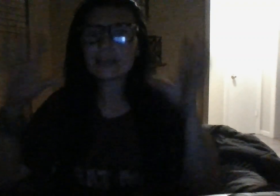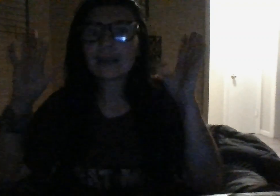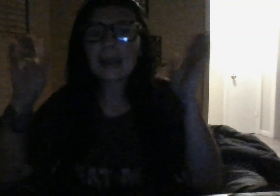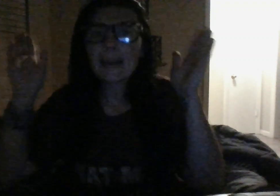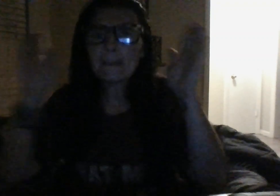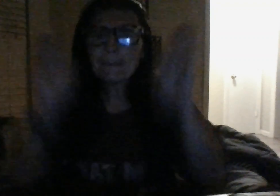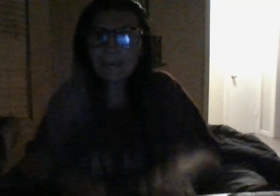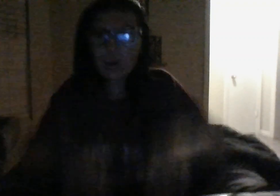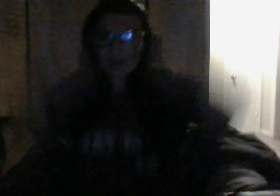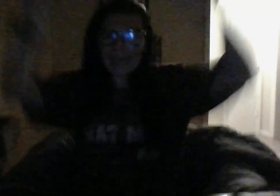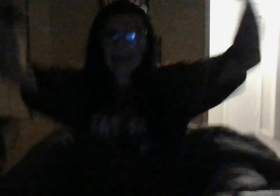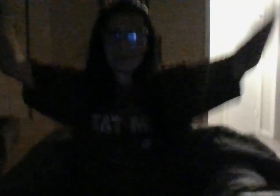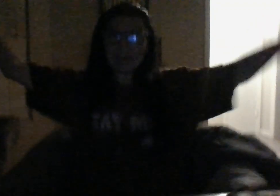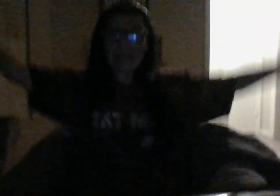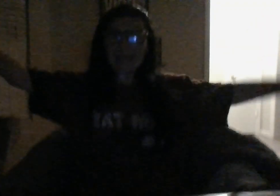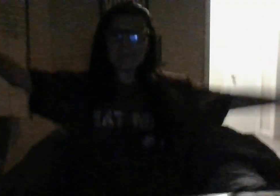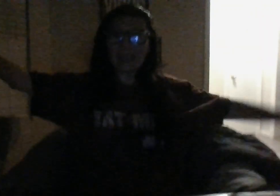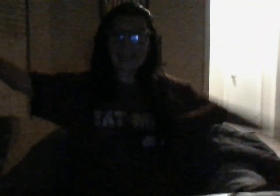oh yeah baby